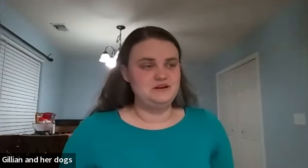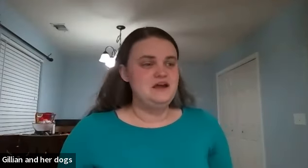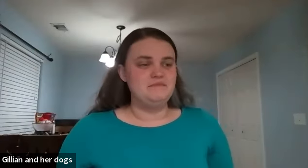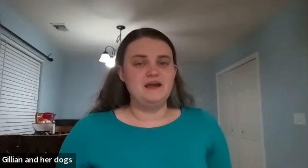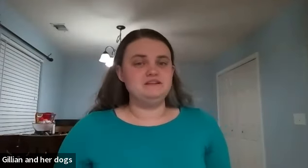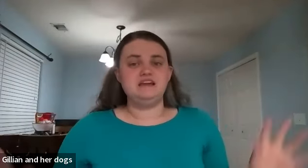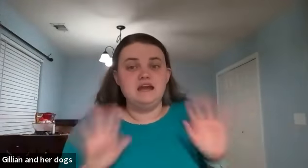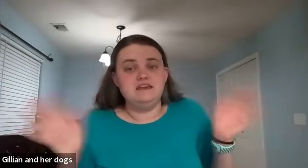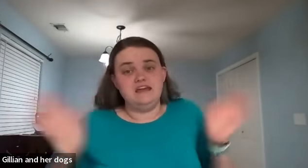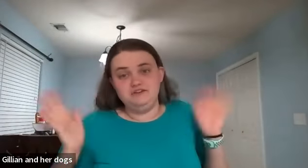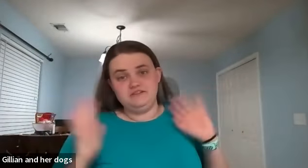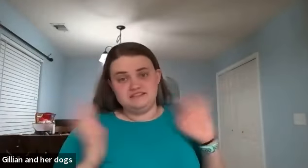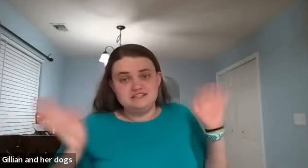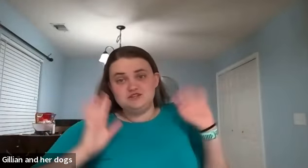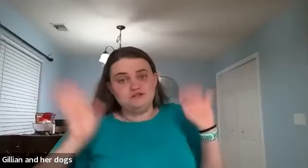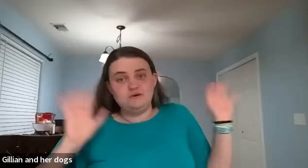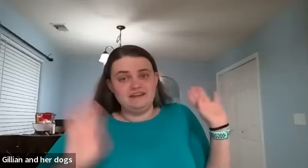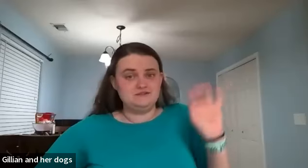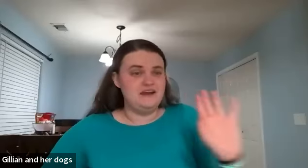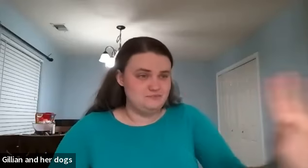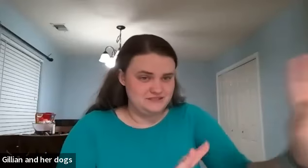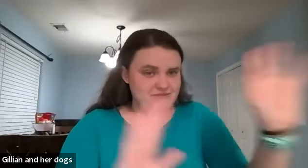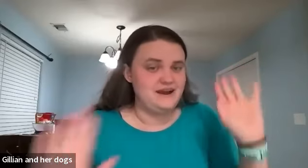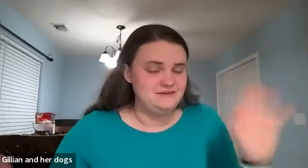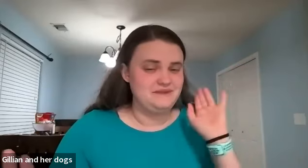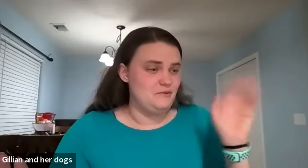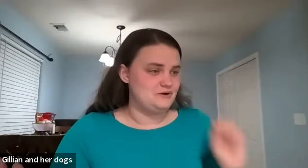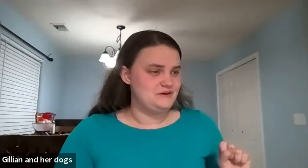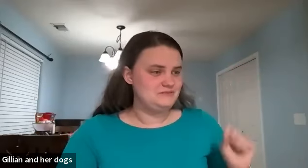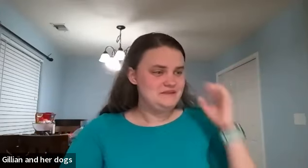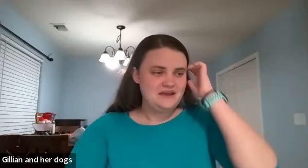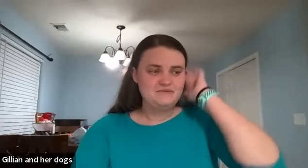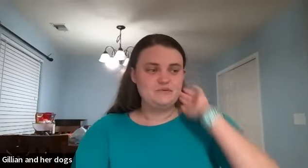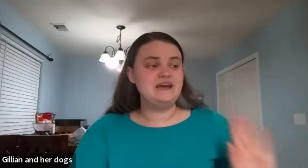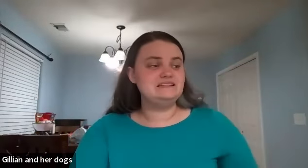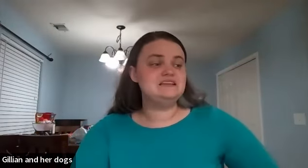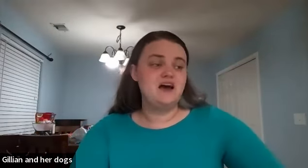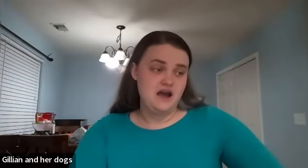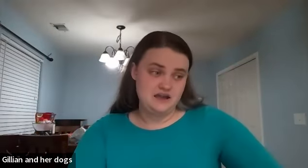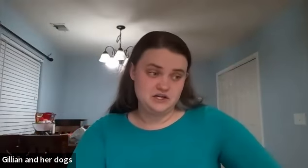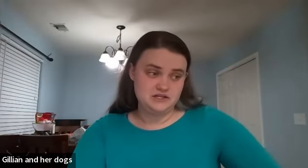word my ipad's like i can't handle this this is too much weight so i have to put something behind my water bottle and we had tired